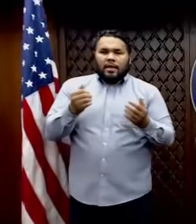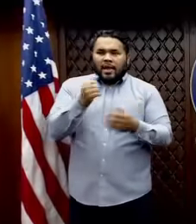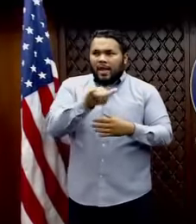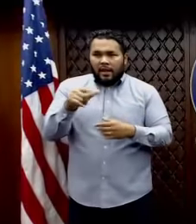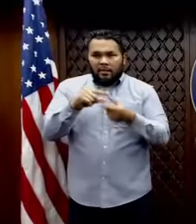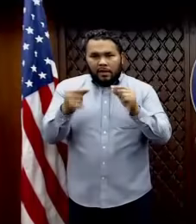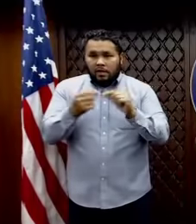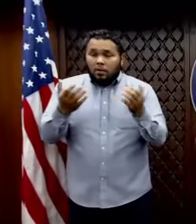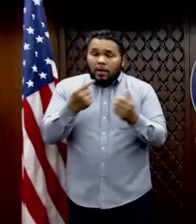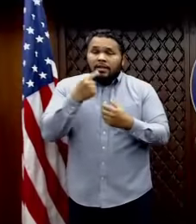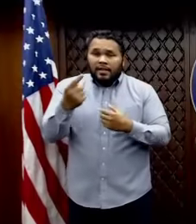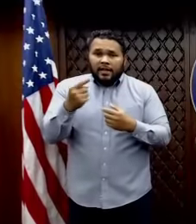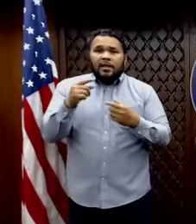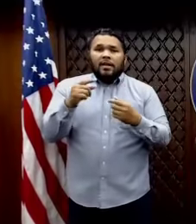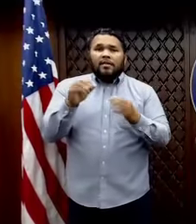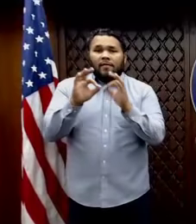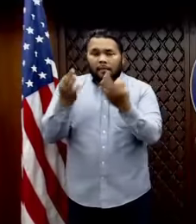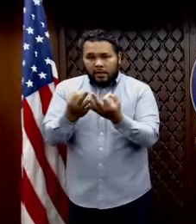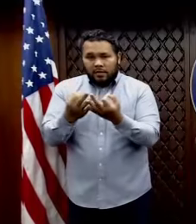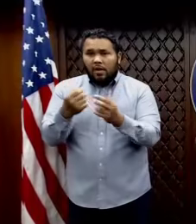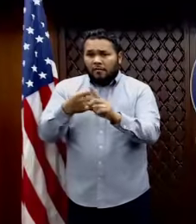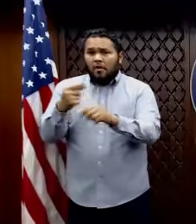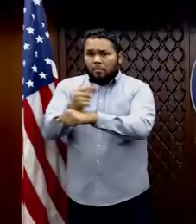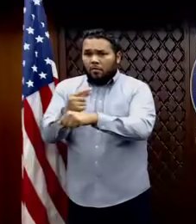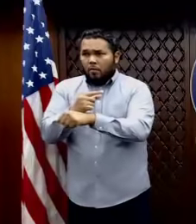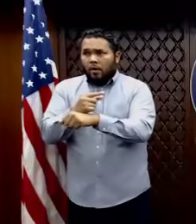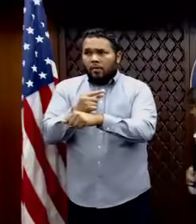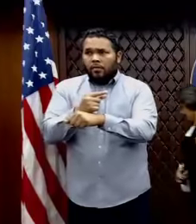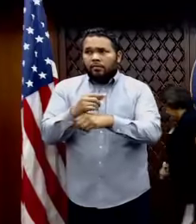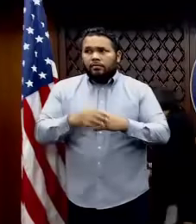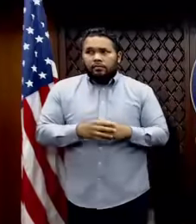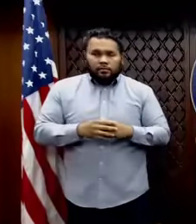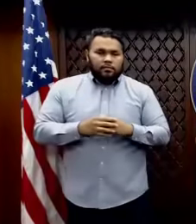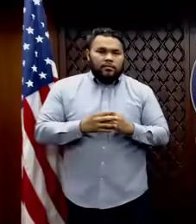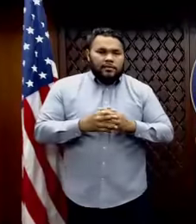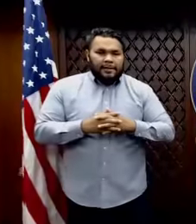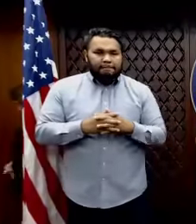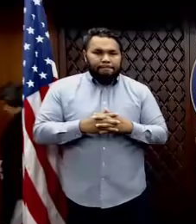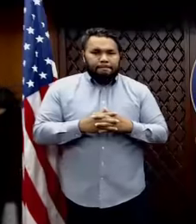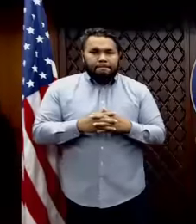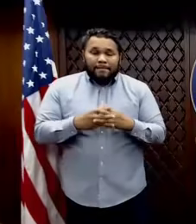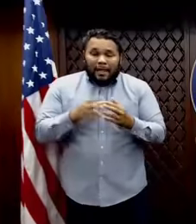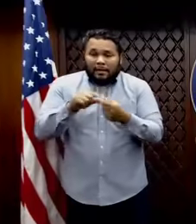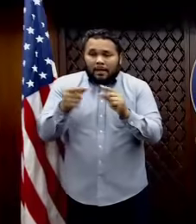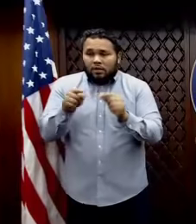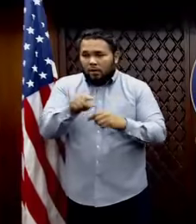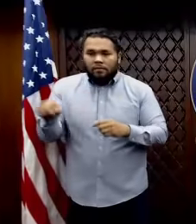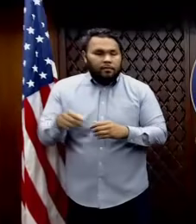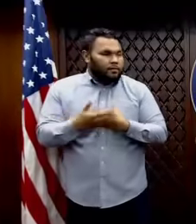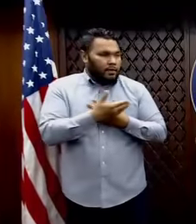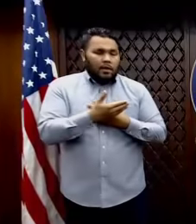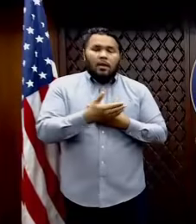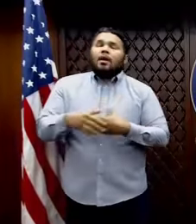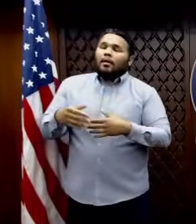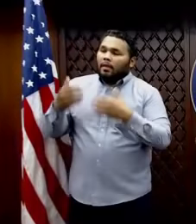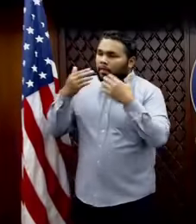sailors from Guam that are on board this vessel? Any message to them? Well, thank you for that question.